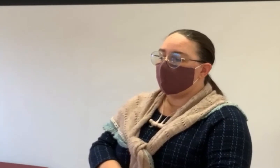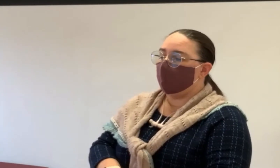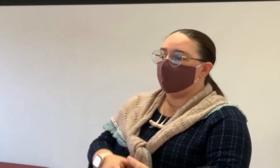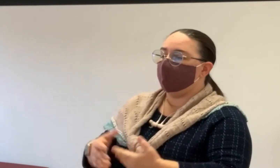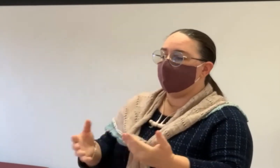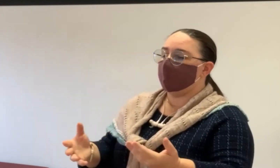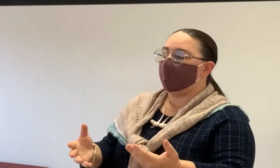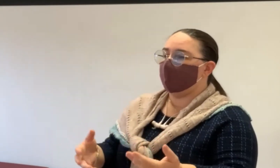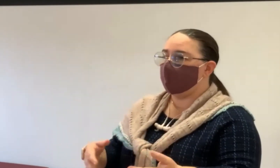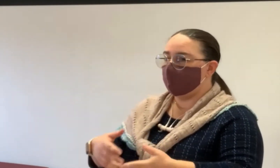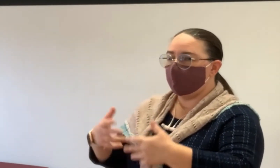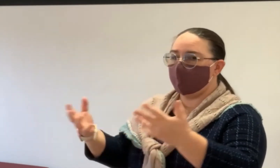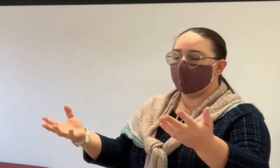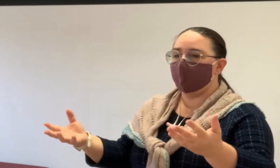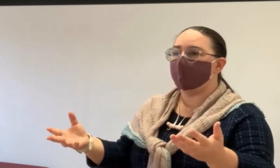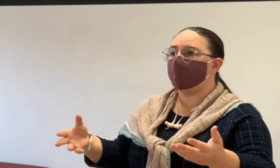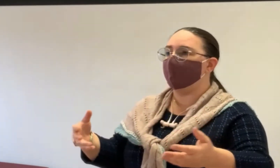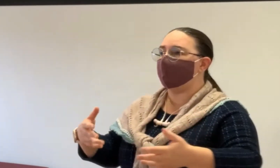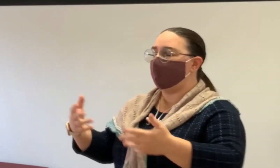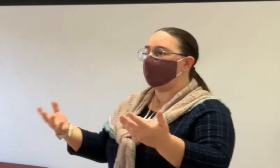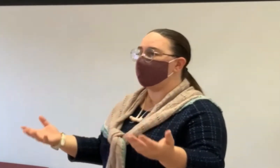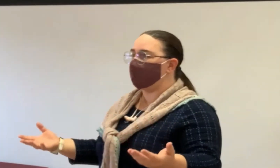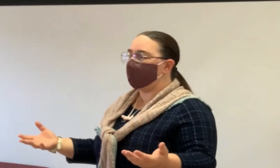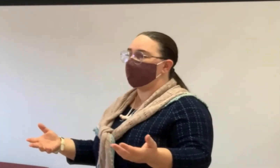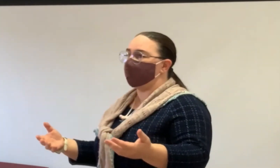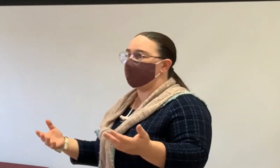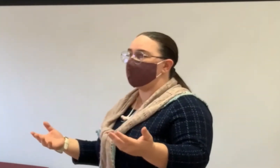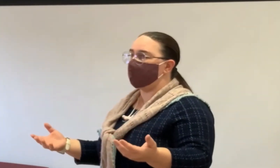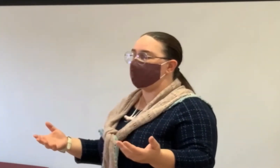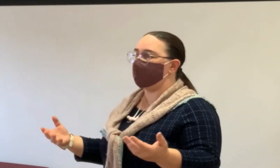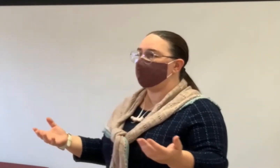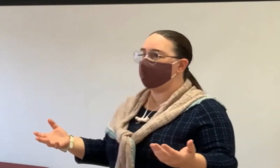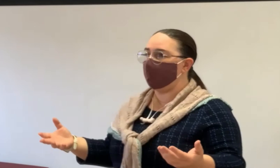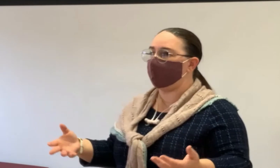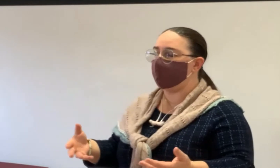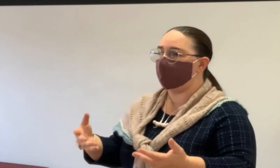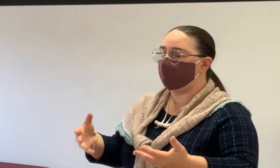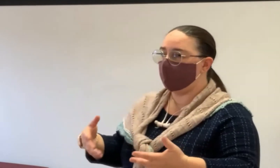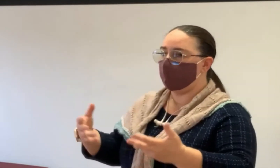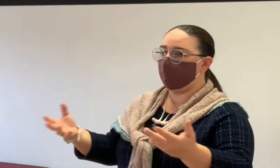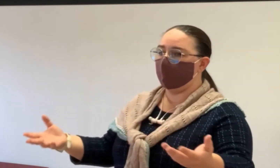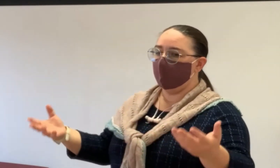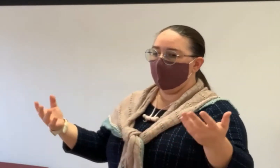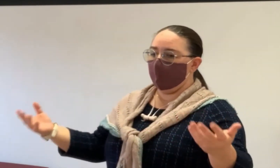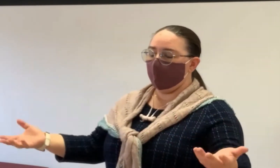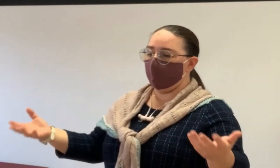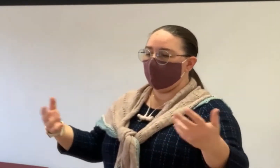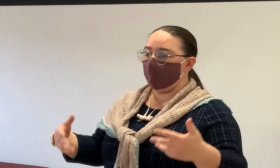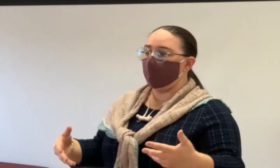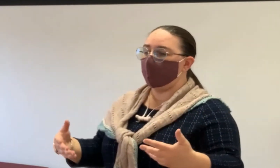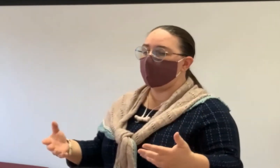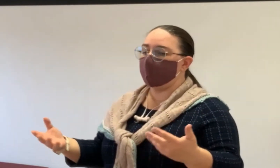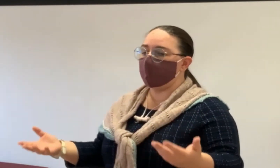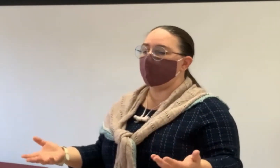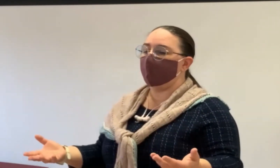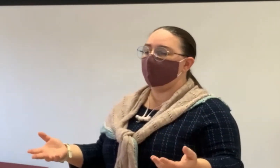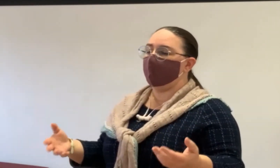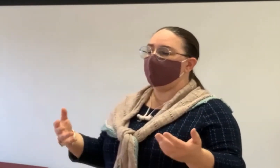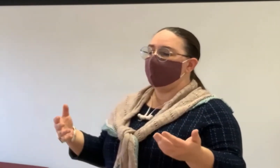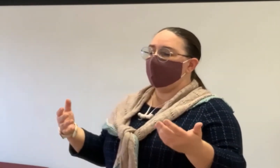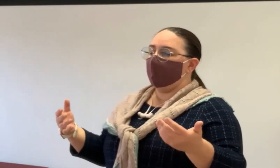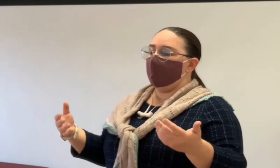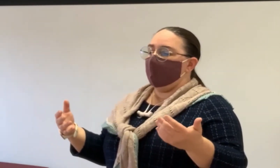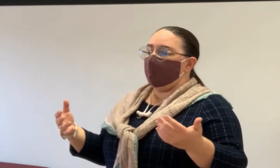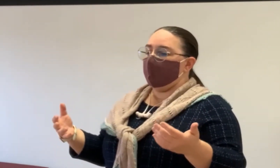So one of the first questions, and this isn't a question you have to answer, but this is one of the first things to think about so that we can, you know, where we can start